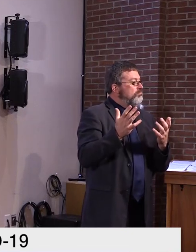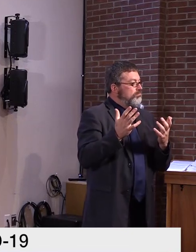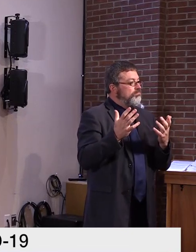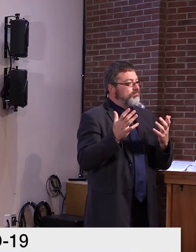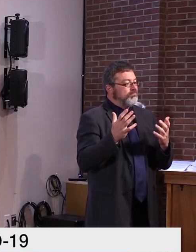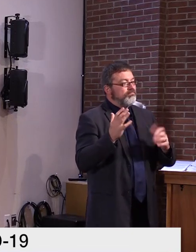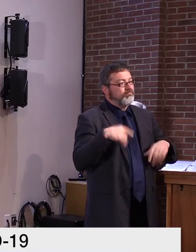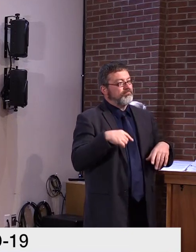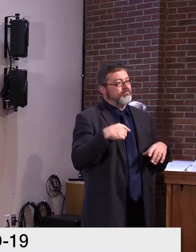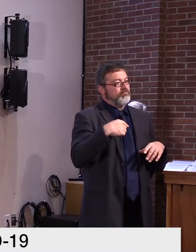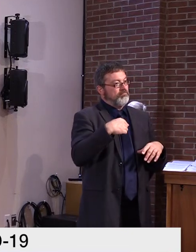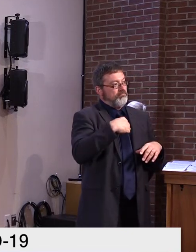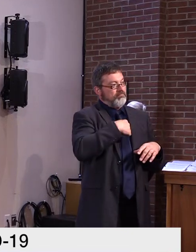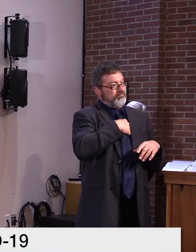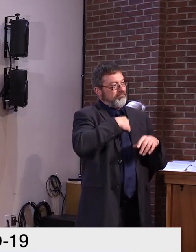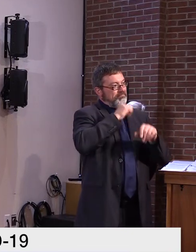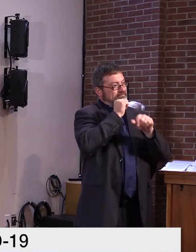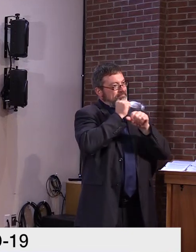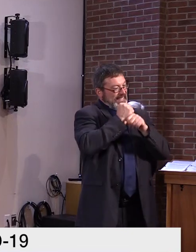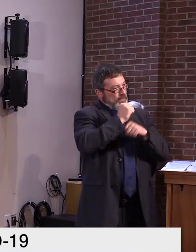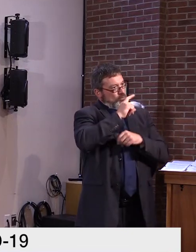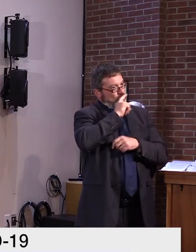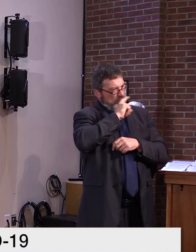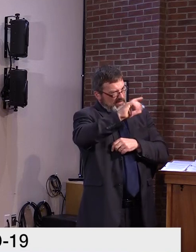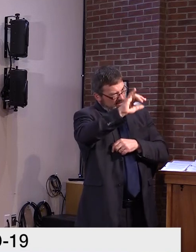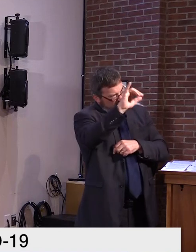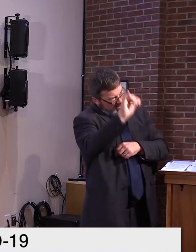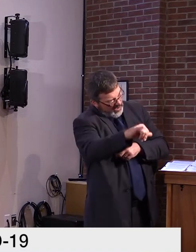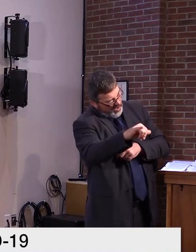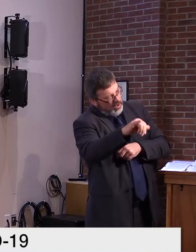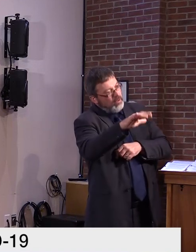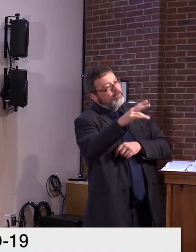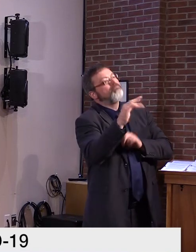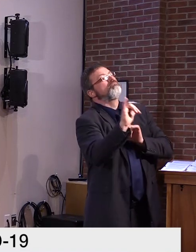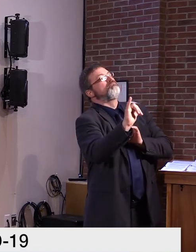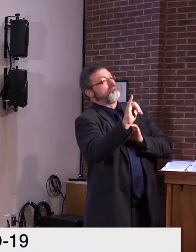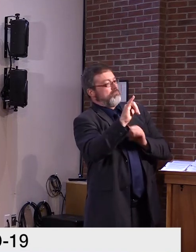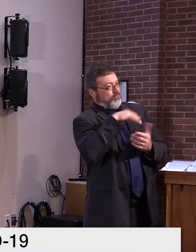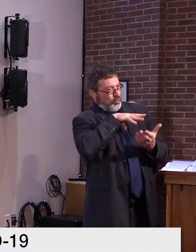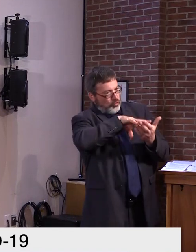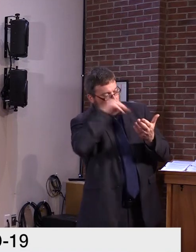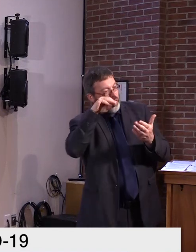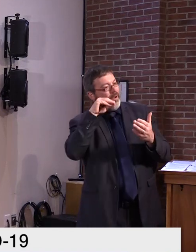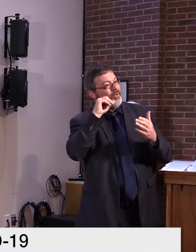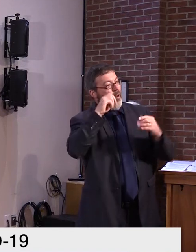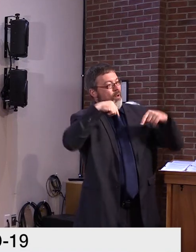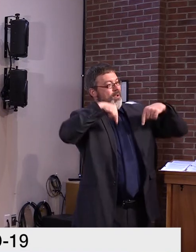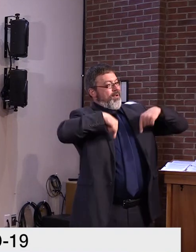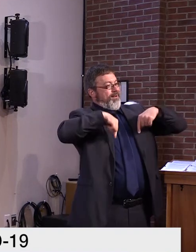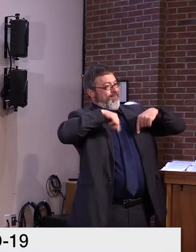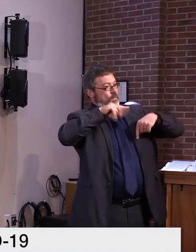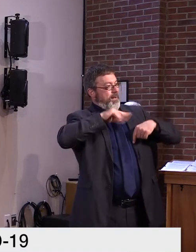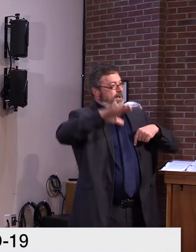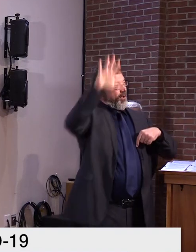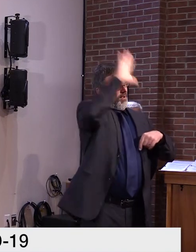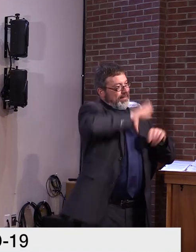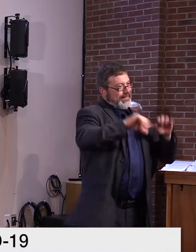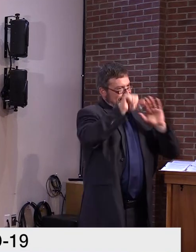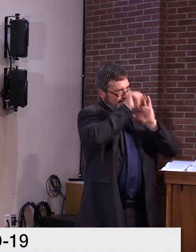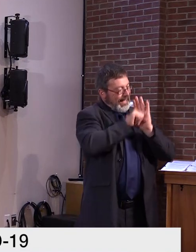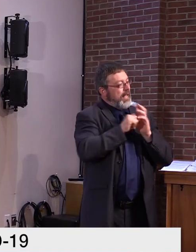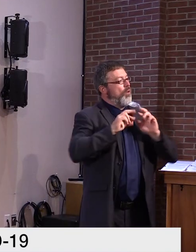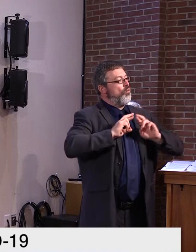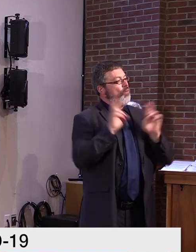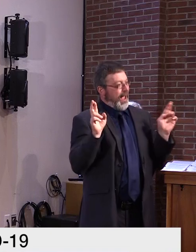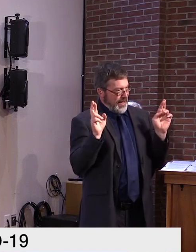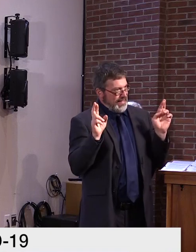I, along with our immunization and infectious disease experts, will continue to watch closely as things develop and will